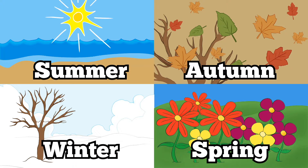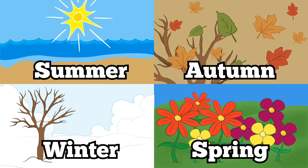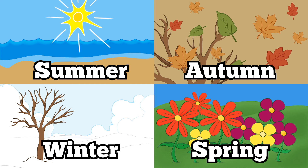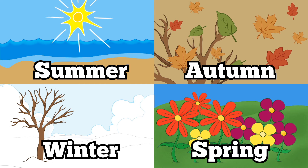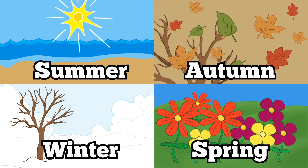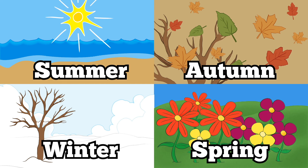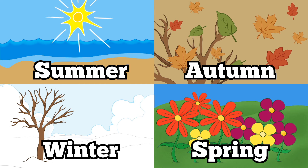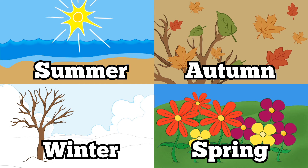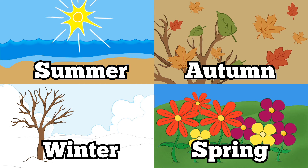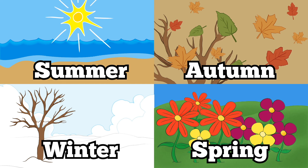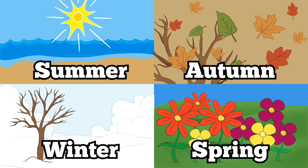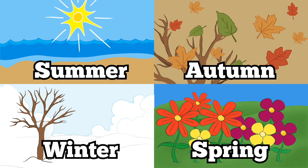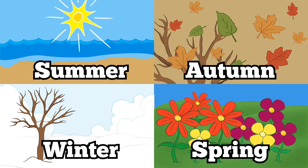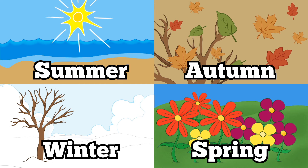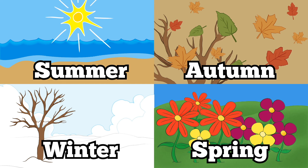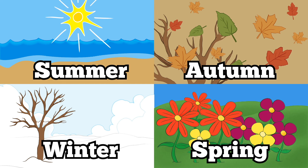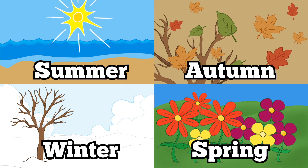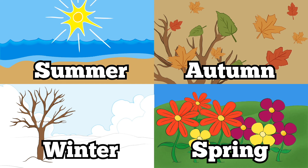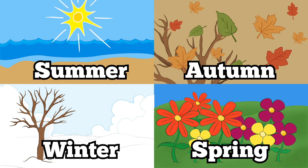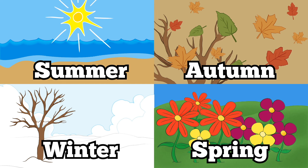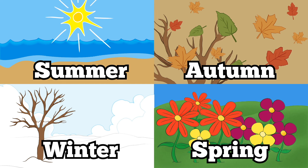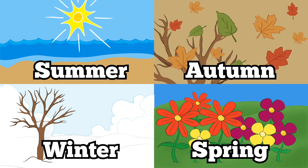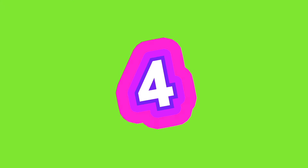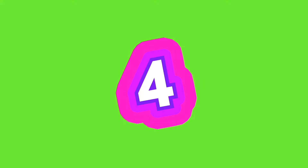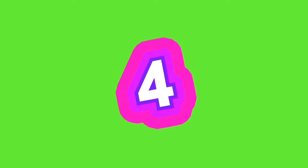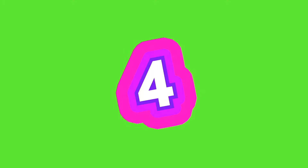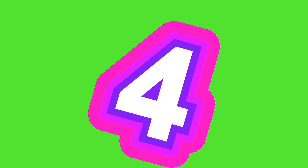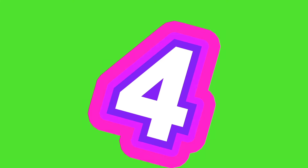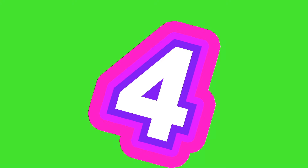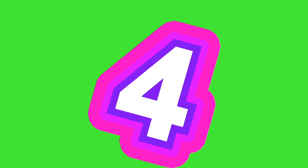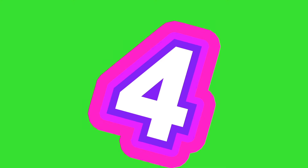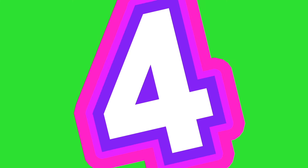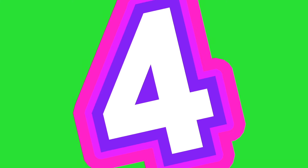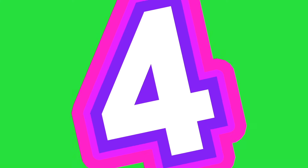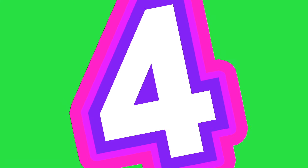seasons in the year Four, four, four